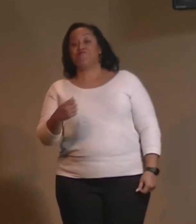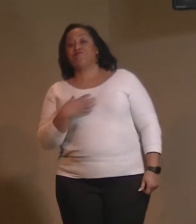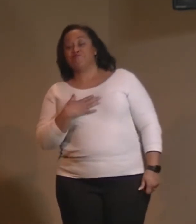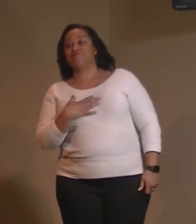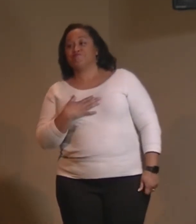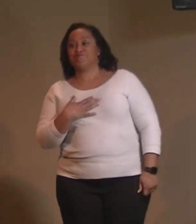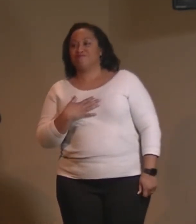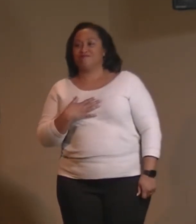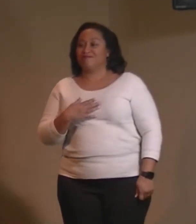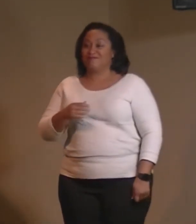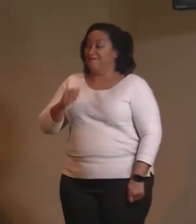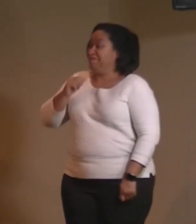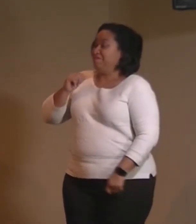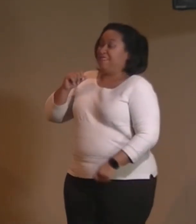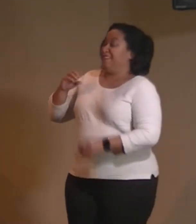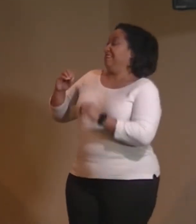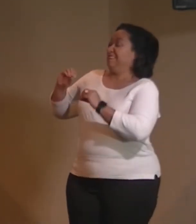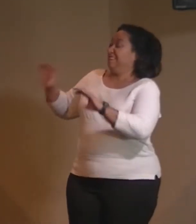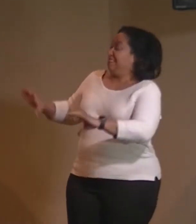Couldn't it be any better?